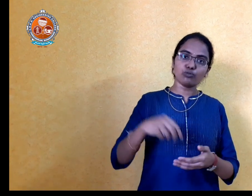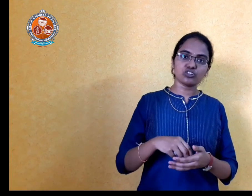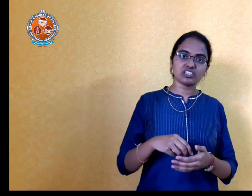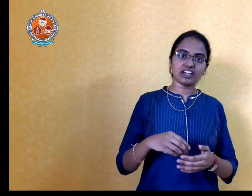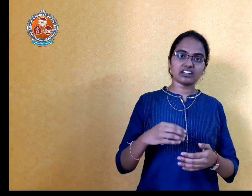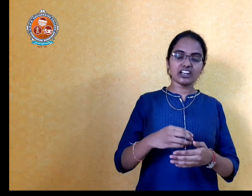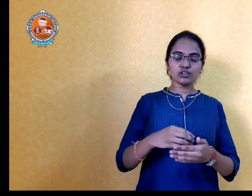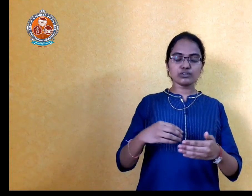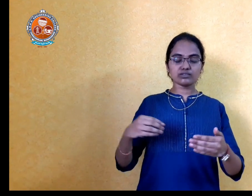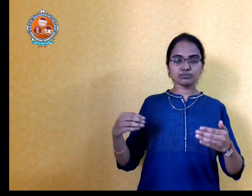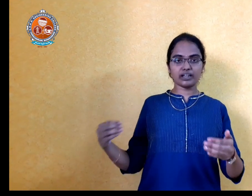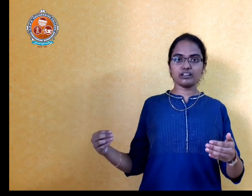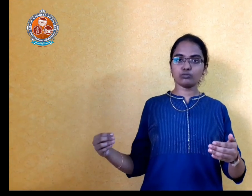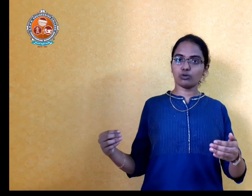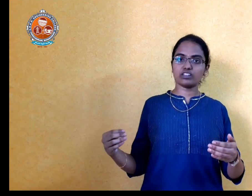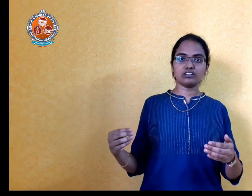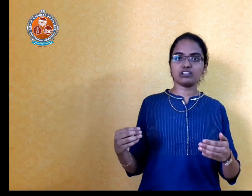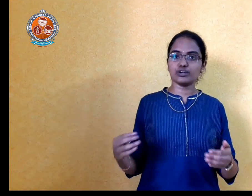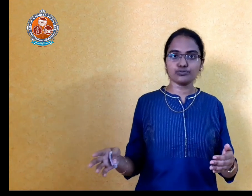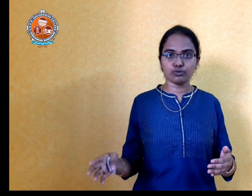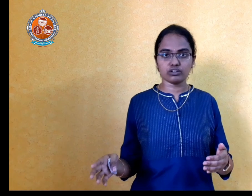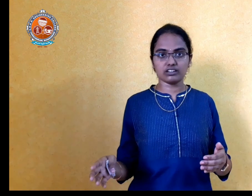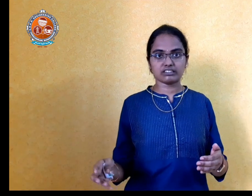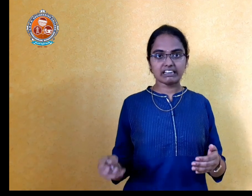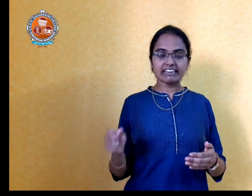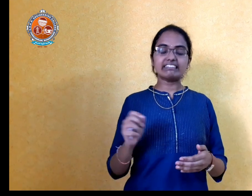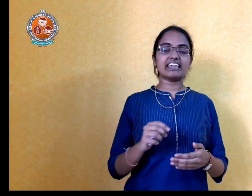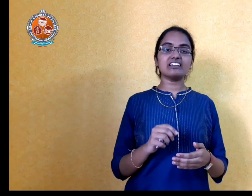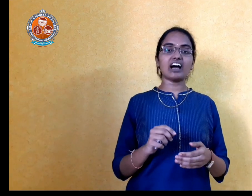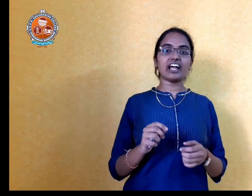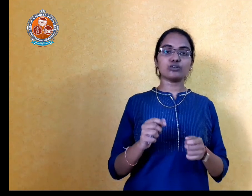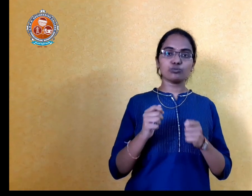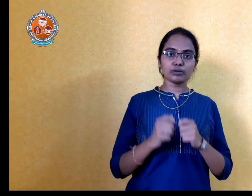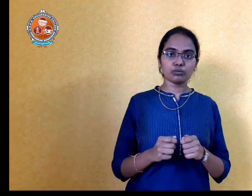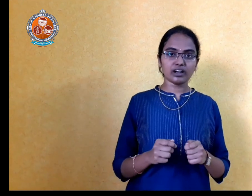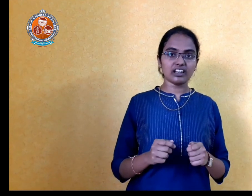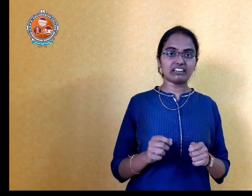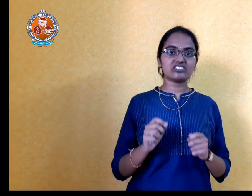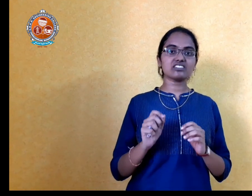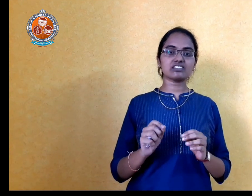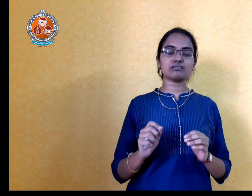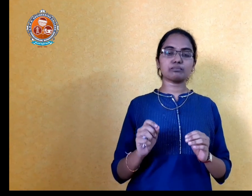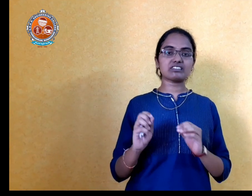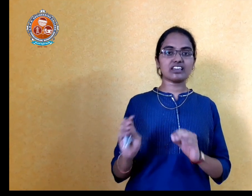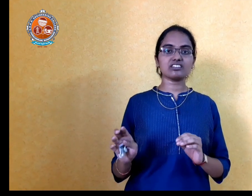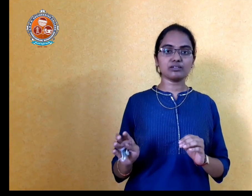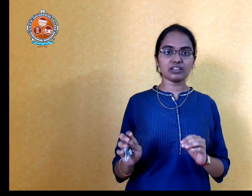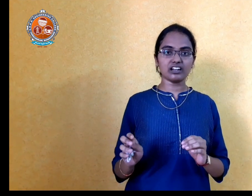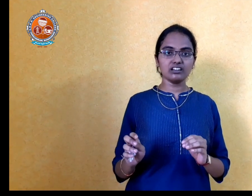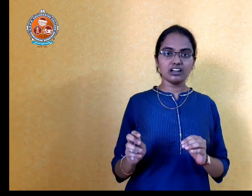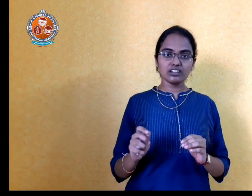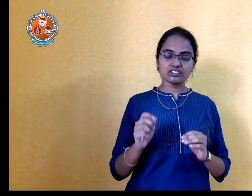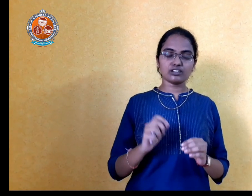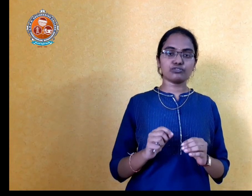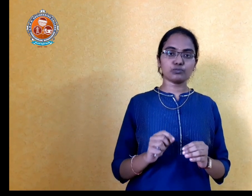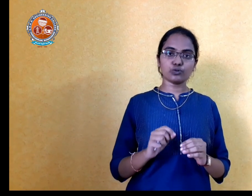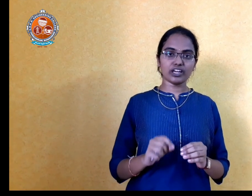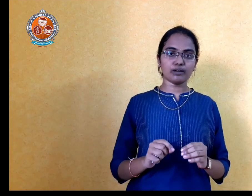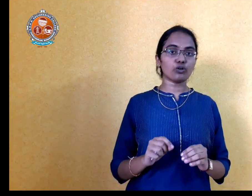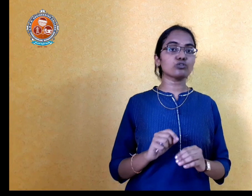watching that and I will be spending more than 3 to 4 hours. Then I took my mobile and I just messaged him that, said from today I am not